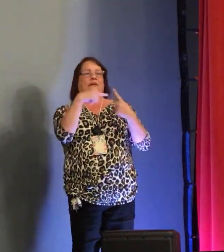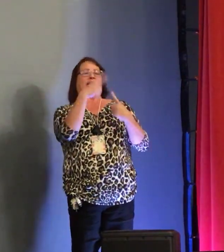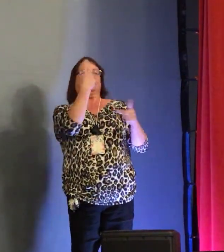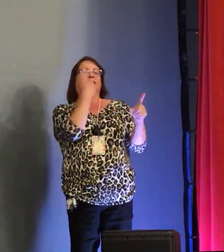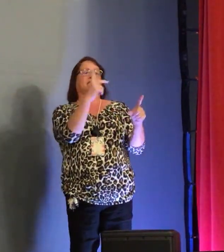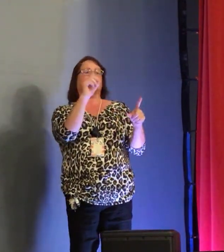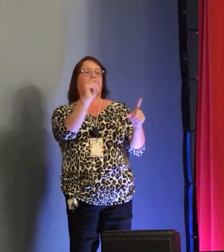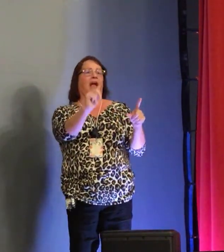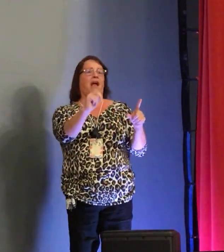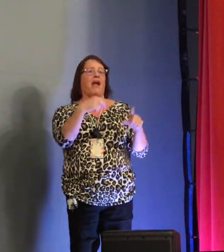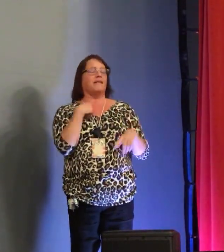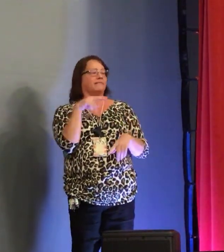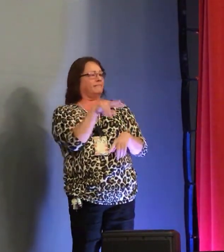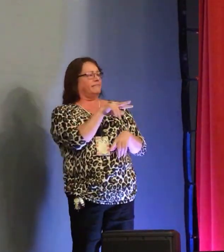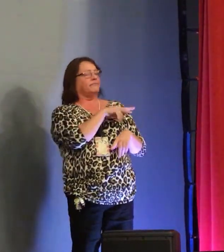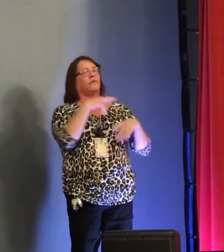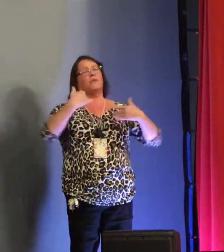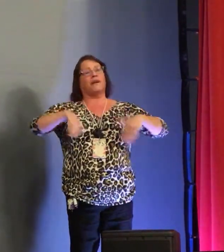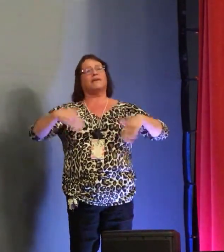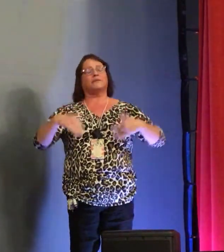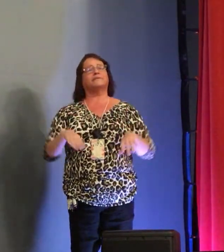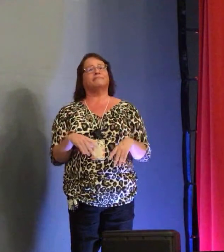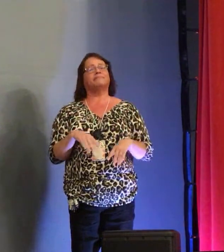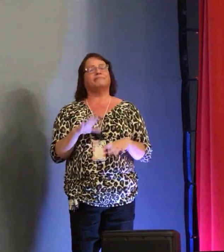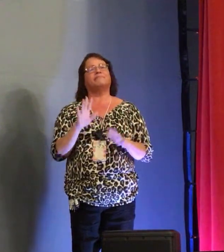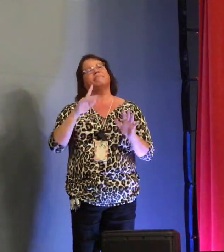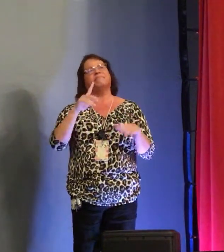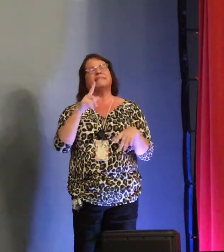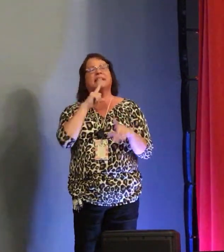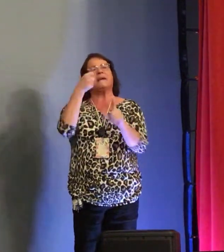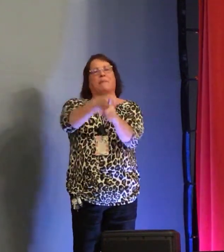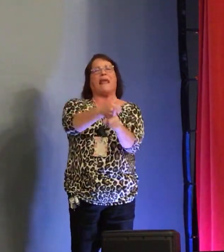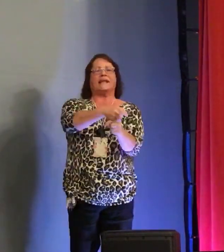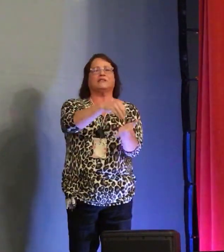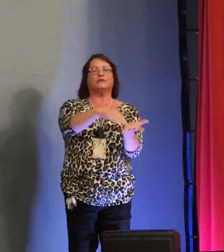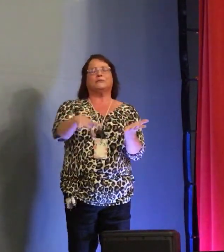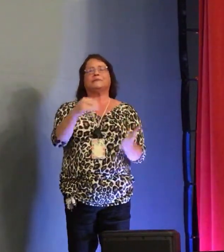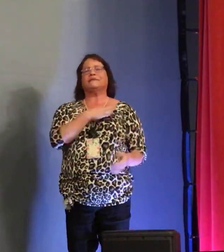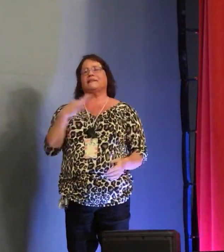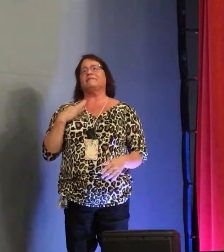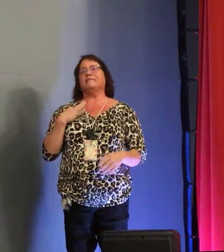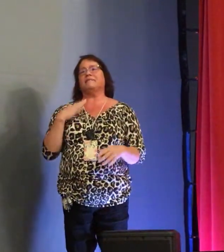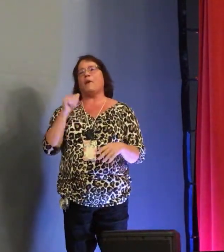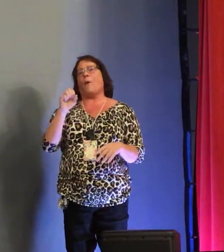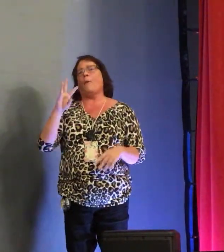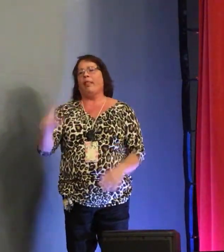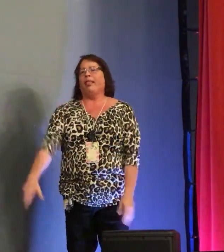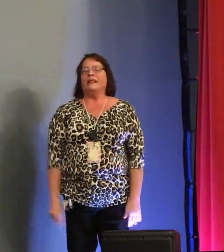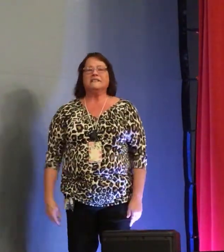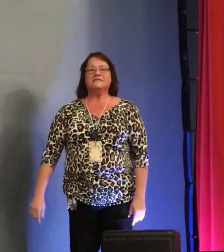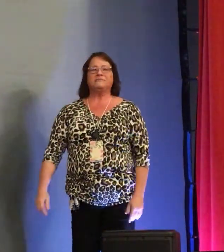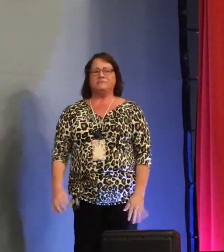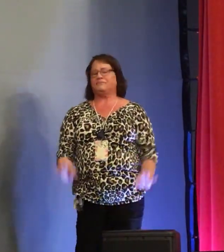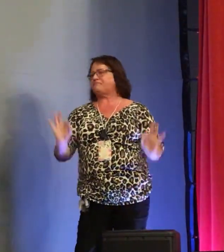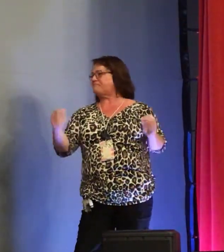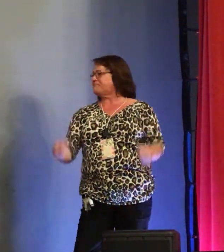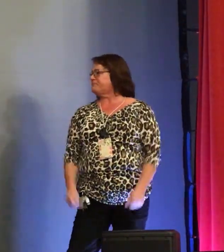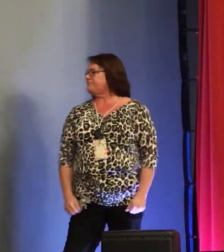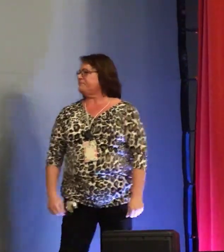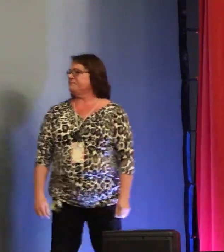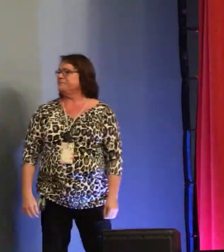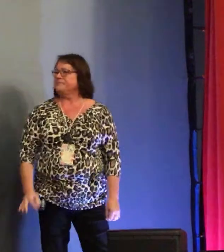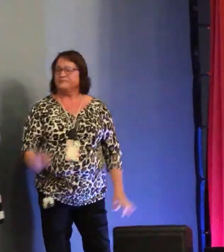their faces would just light up when they see don walk in the room it's a huge impact for all of our students and staff